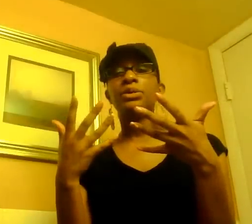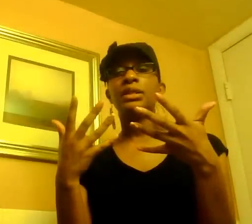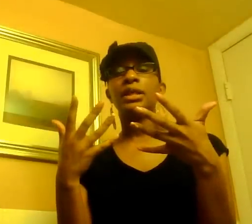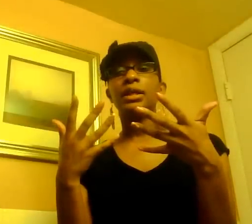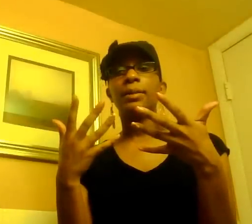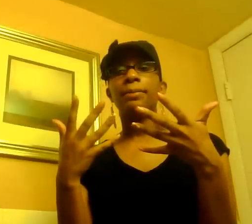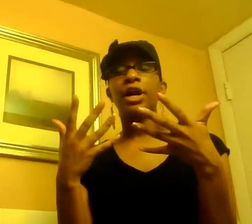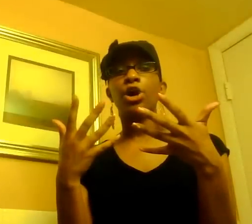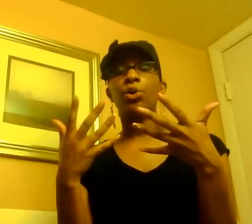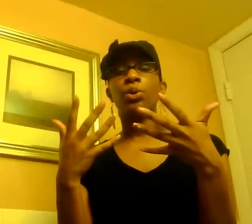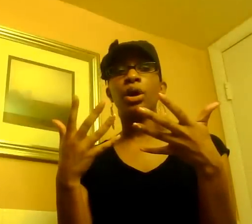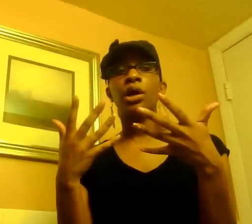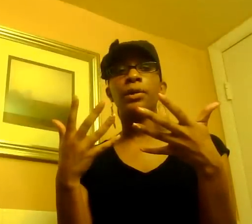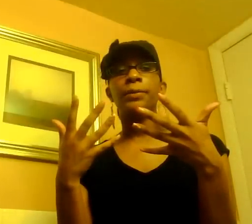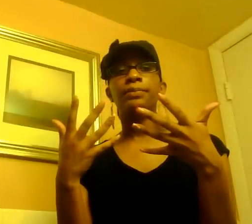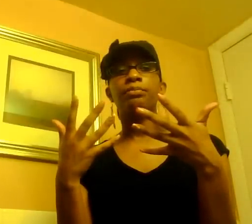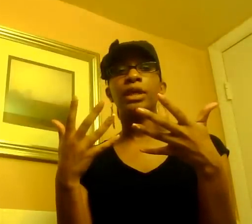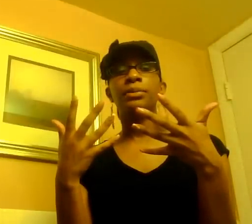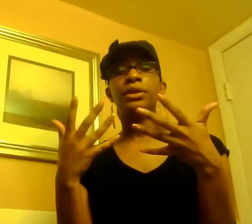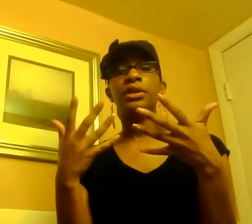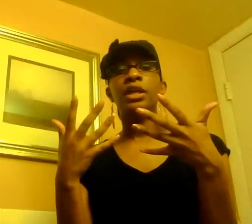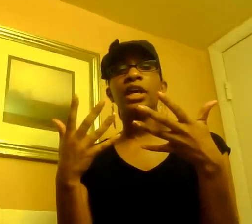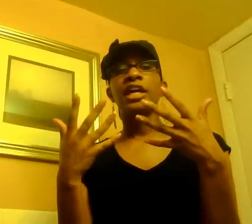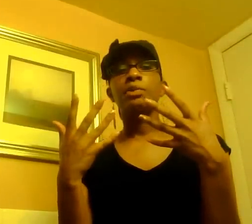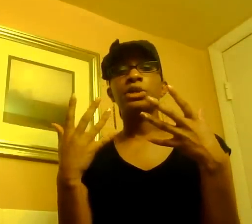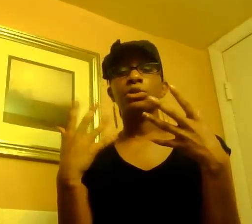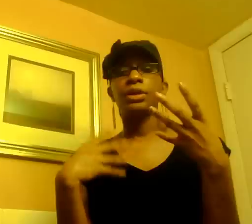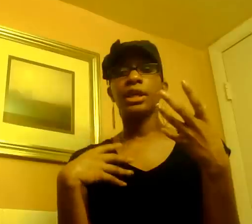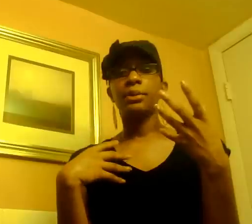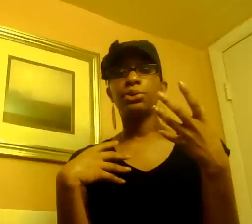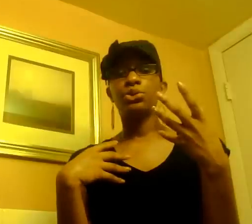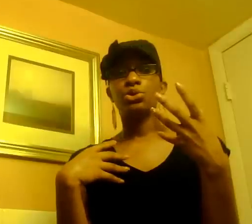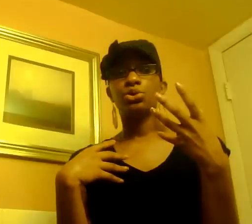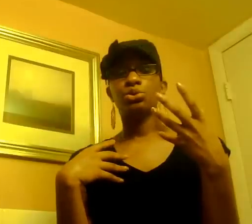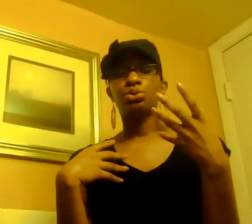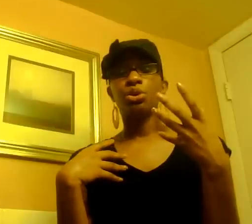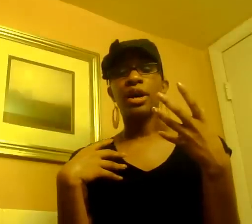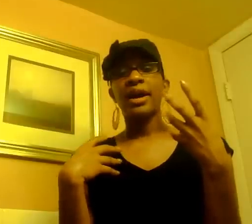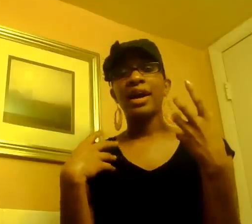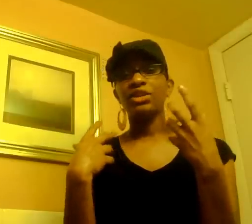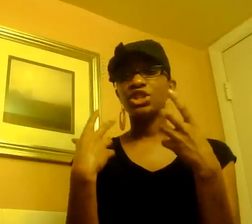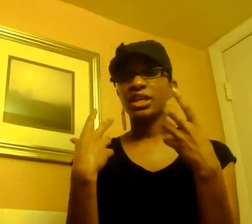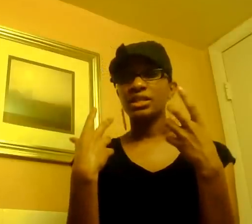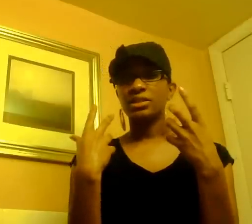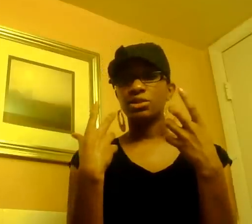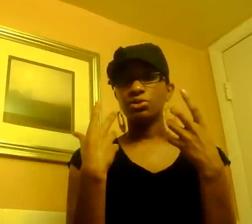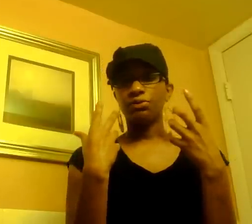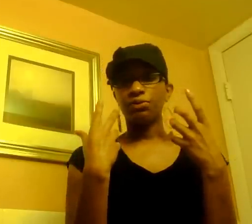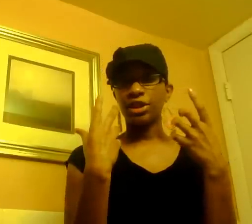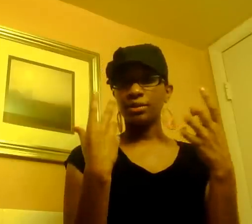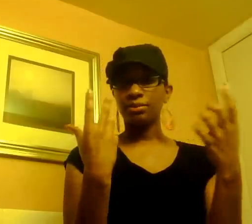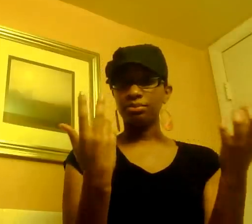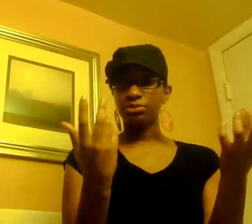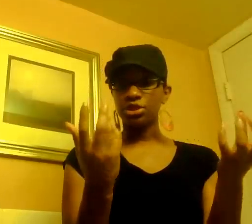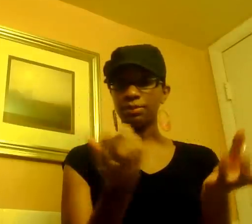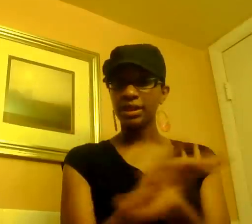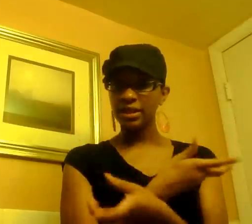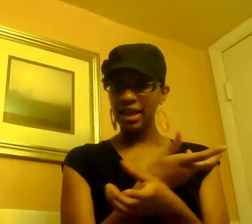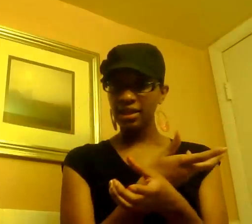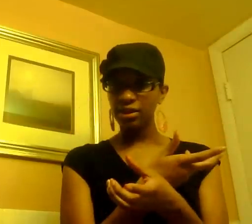was thinking about um maybe he wasn't be able to have a chance to for them to be together